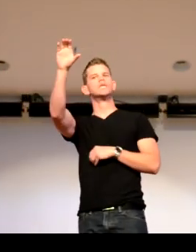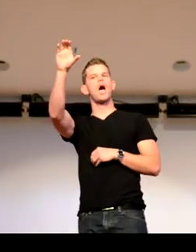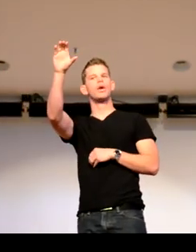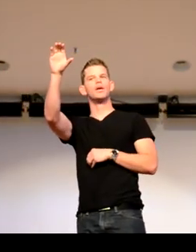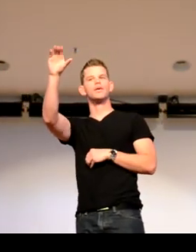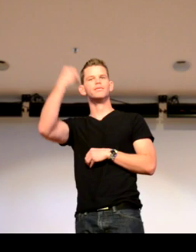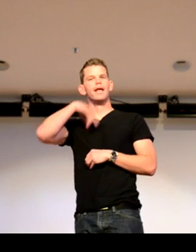County.